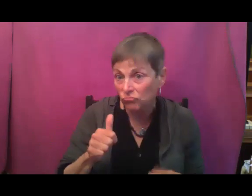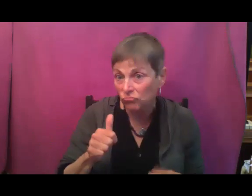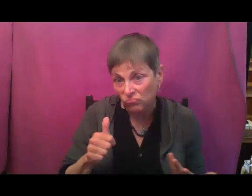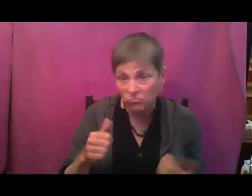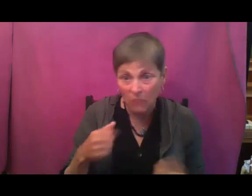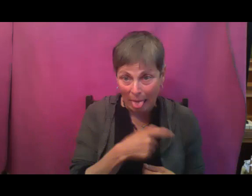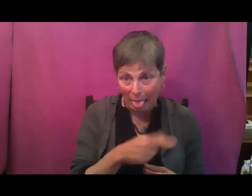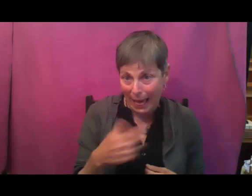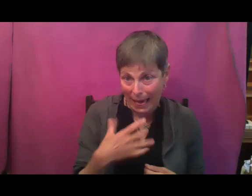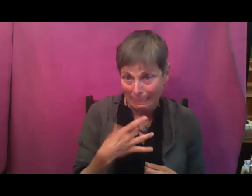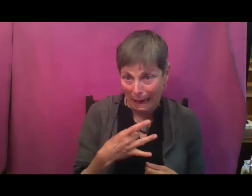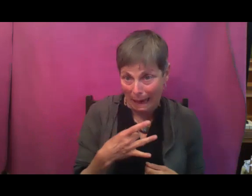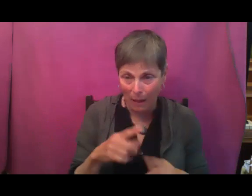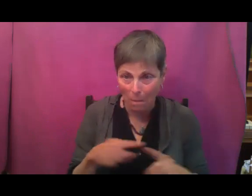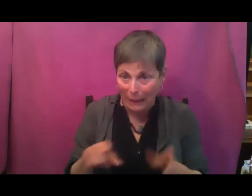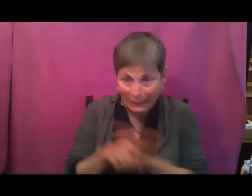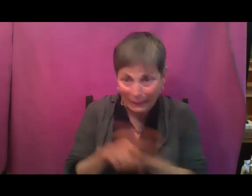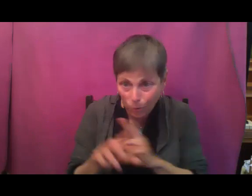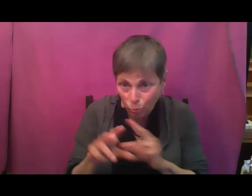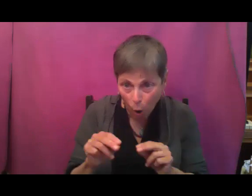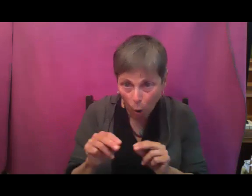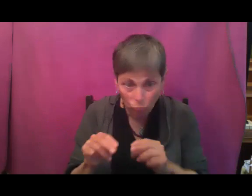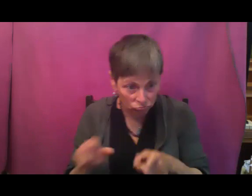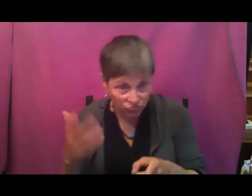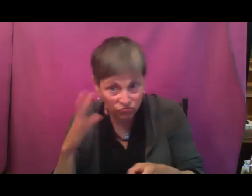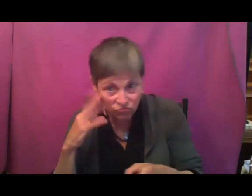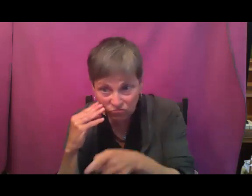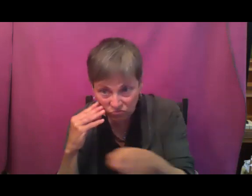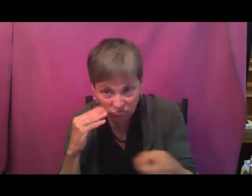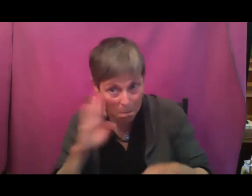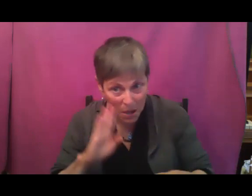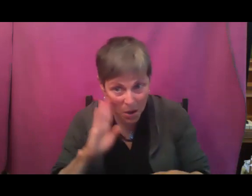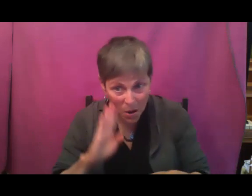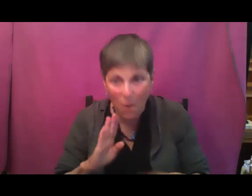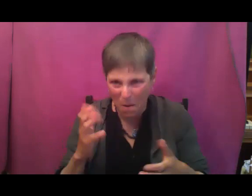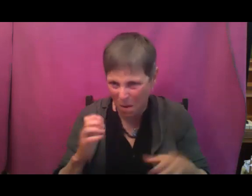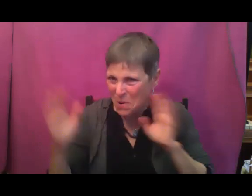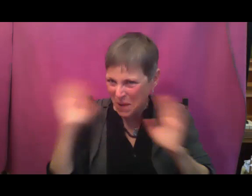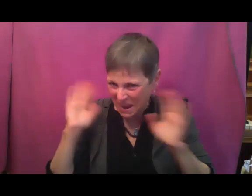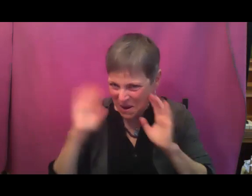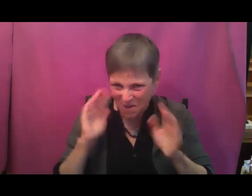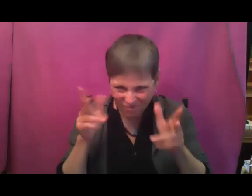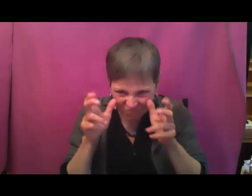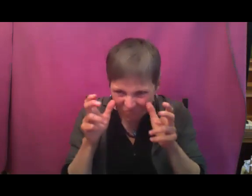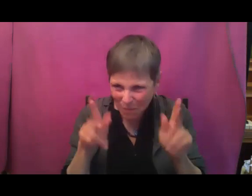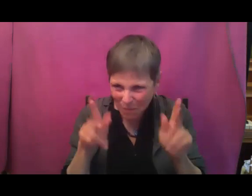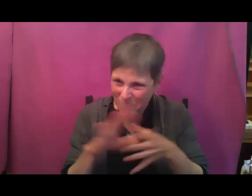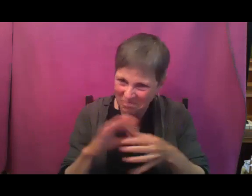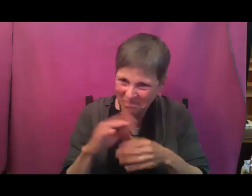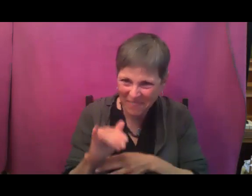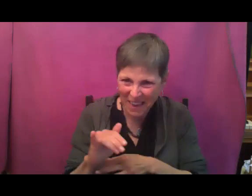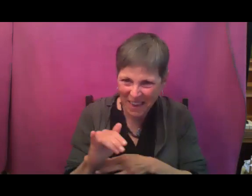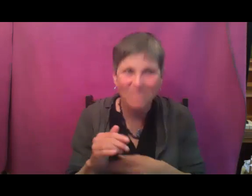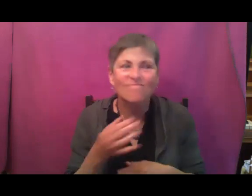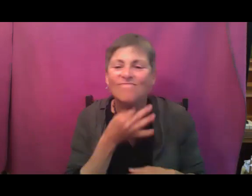don't know if anyone has any different experience, please share any and all experiences with us any and all the time. I can't wait to hear about your